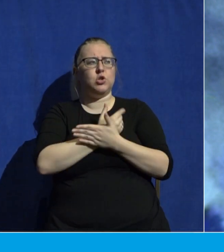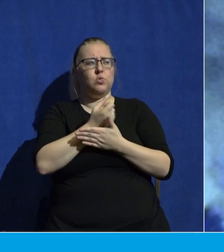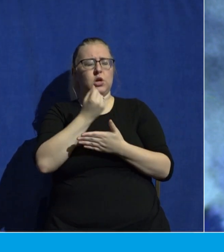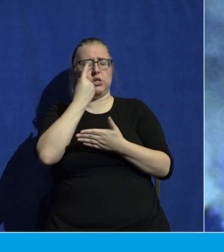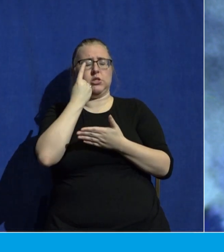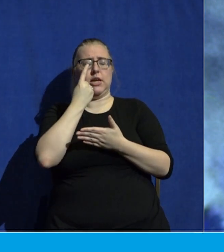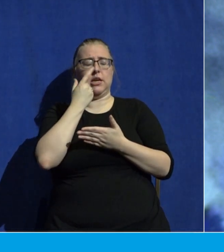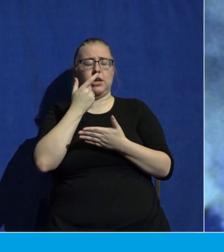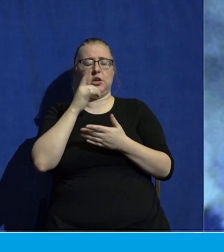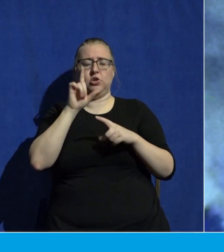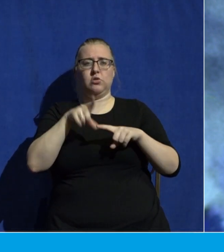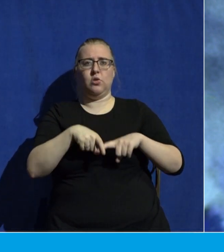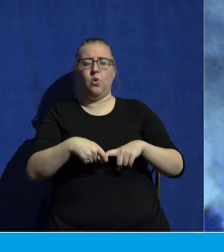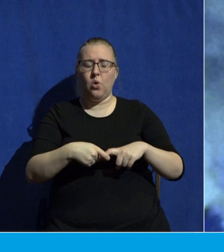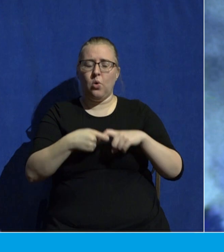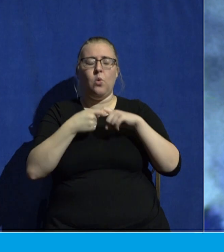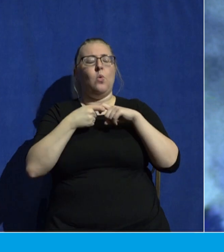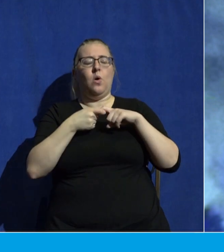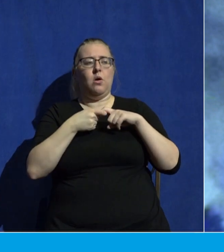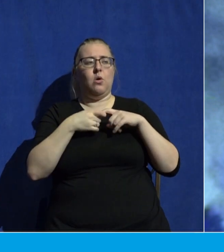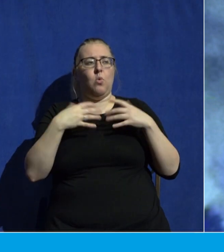dead in your tracks. And it should.